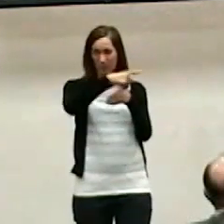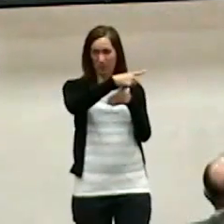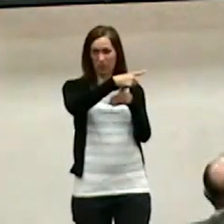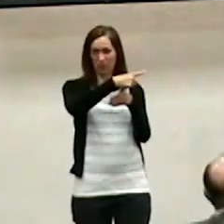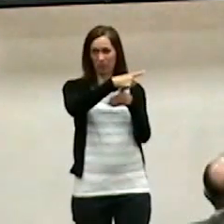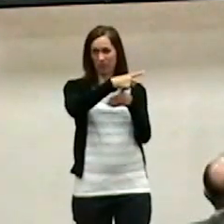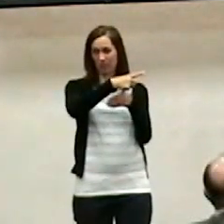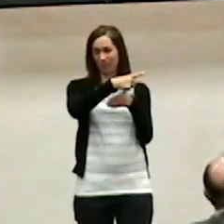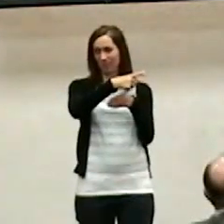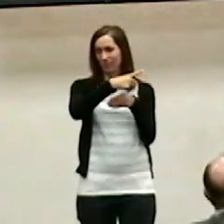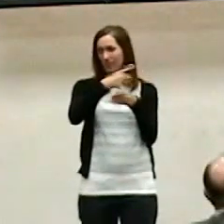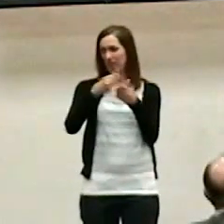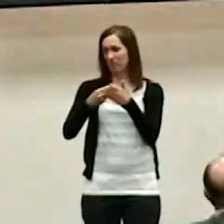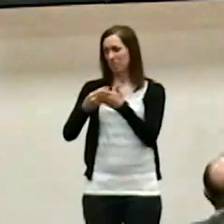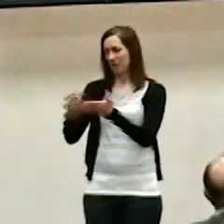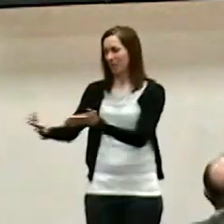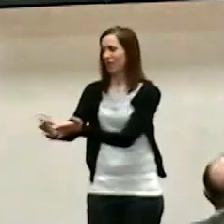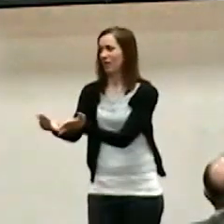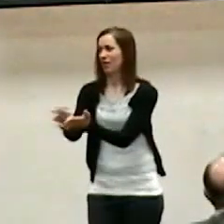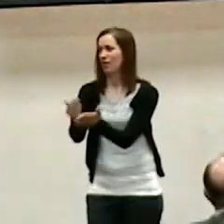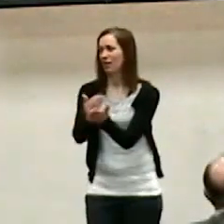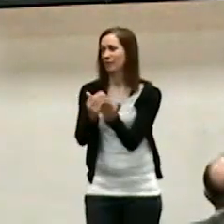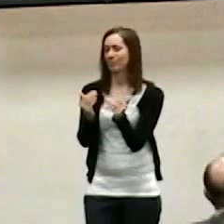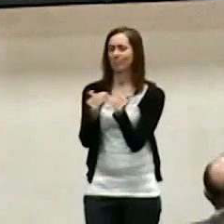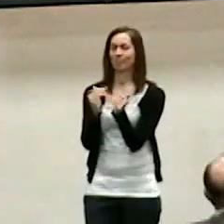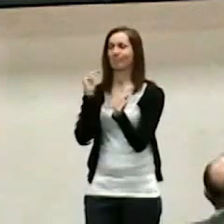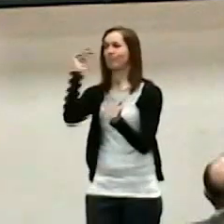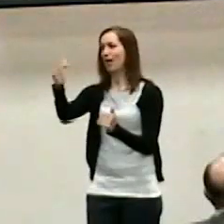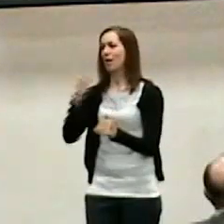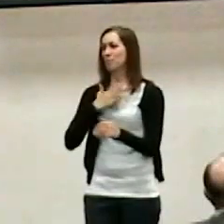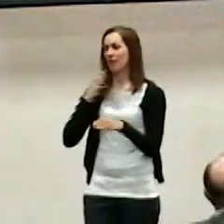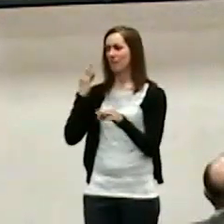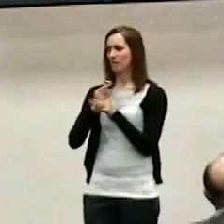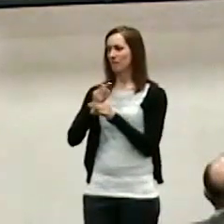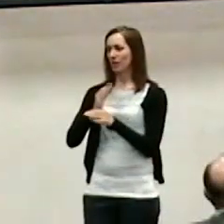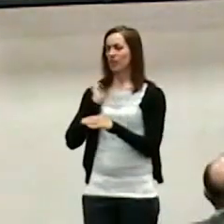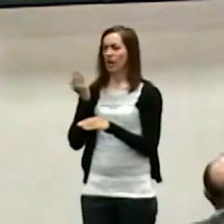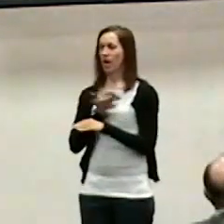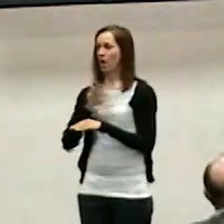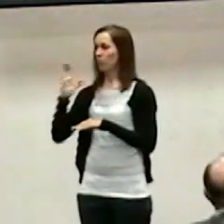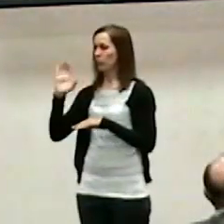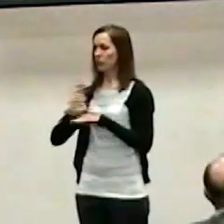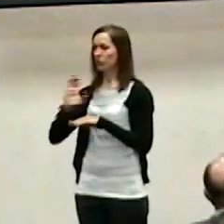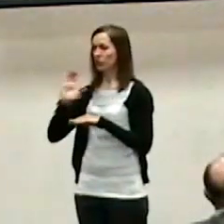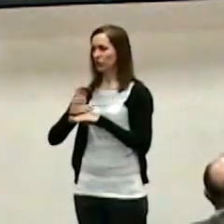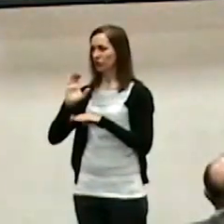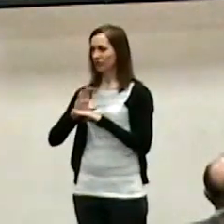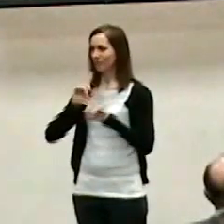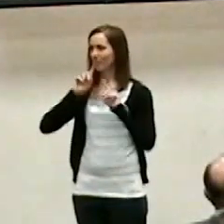surpassed my faith our congregation rose to the calling of sunset